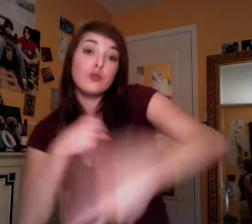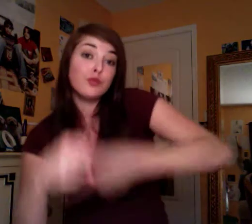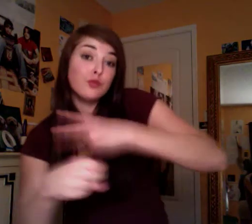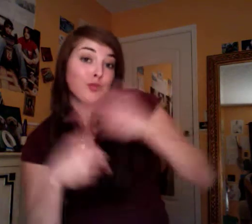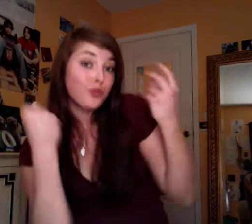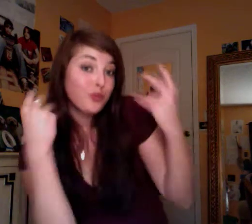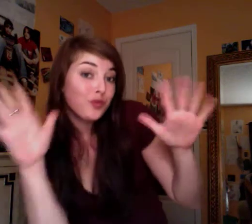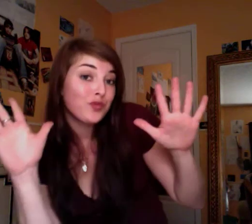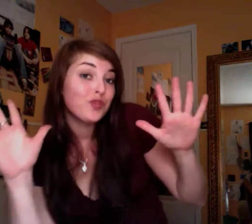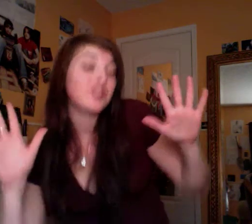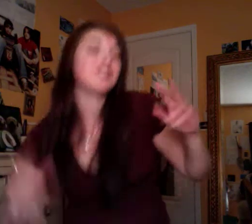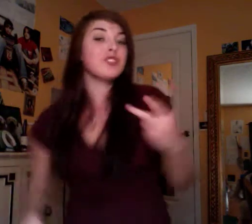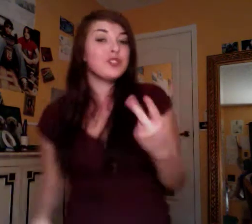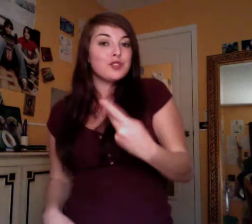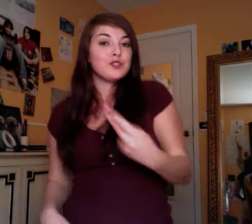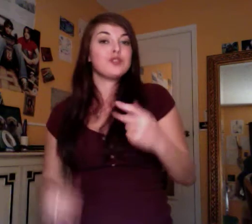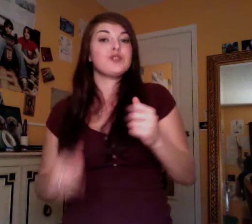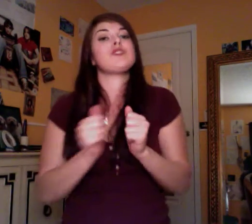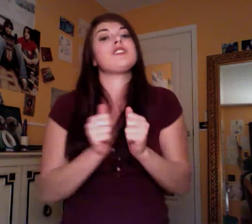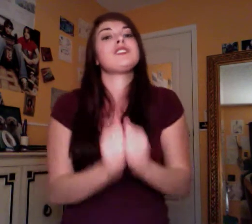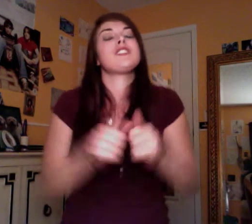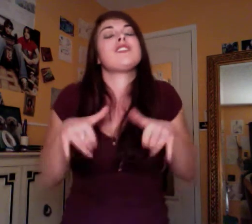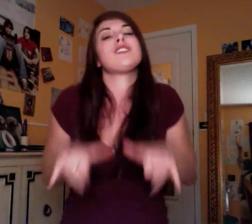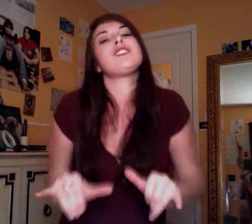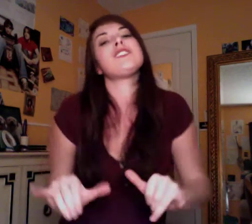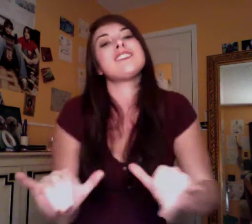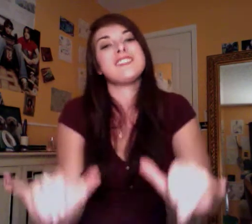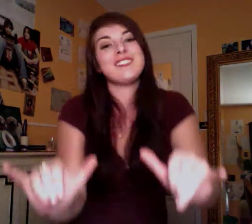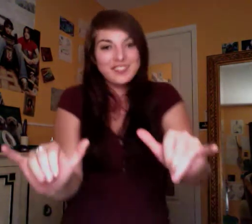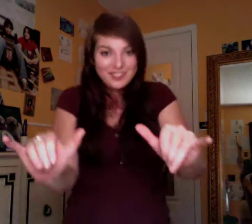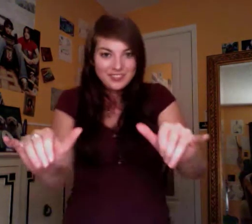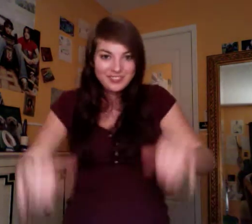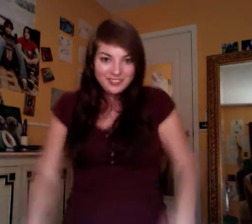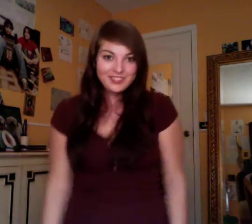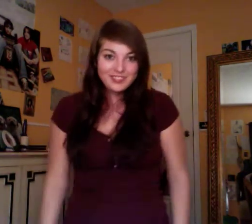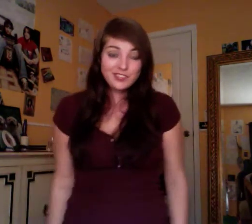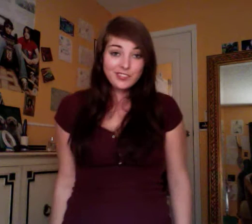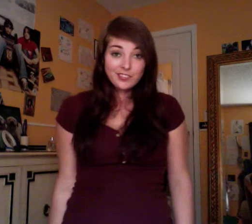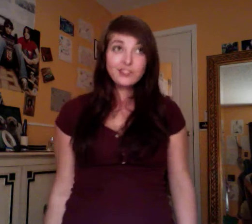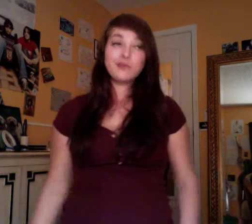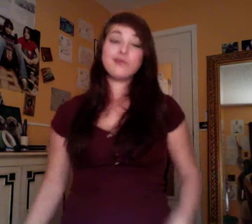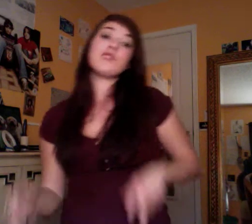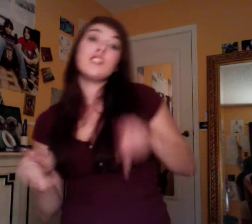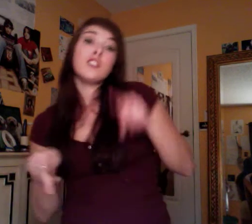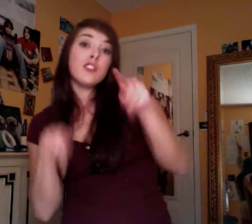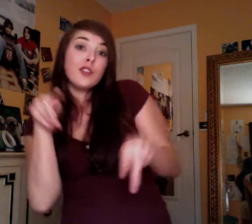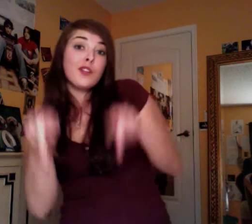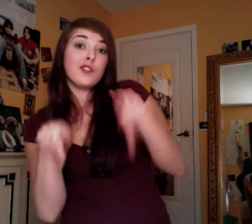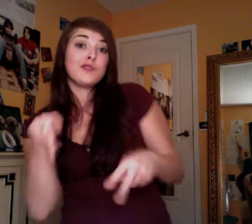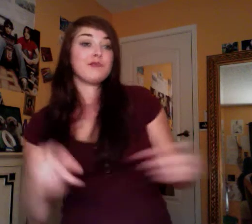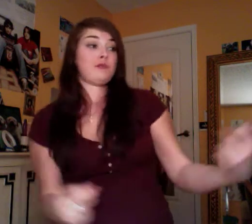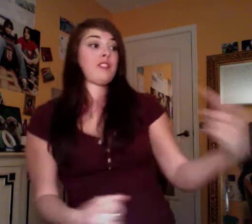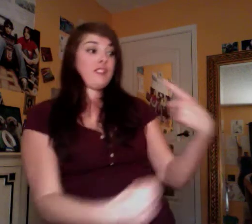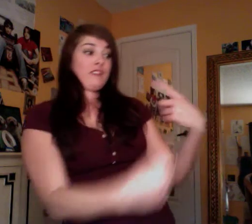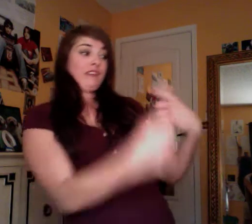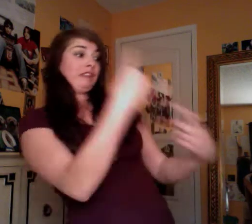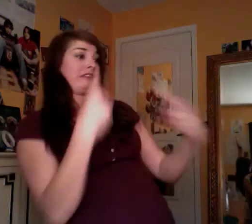you're still by my side, two years gone by, and everyone's